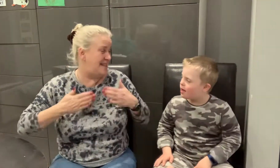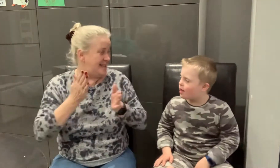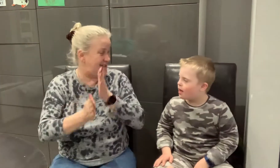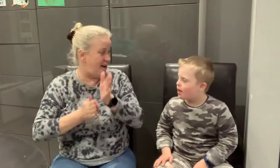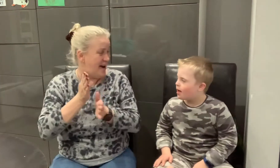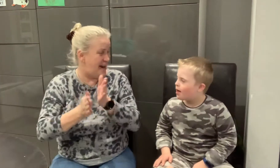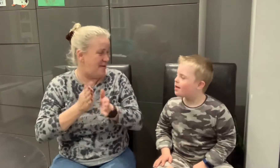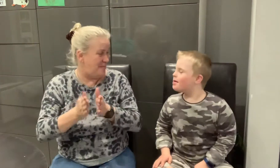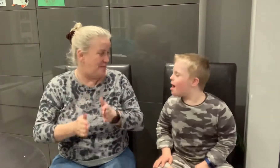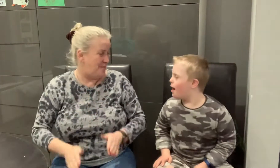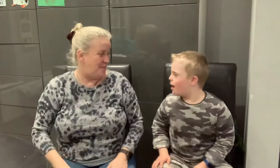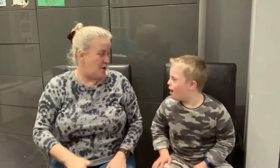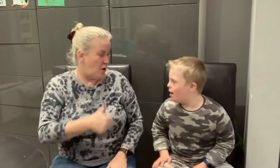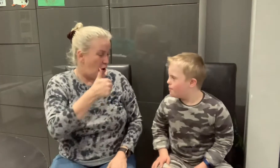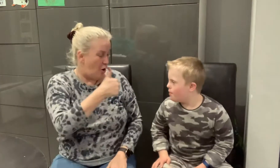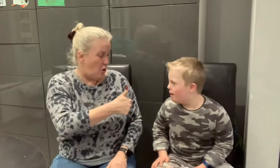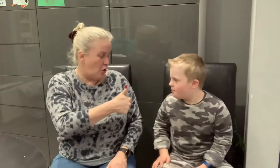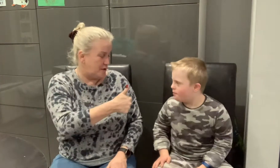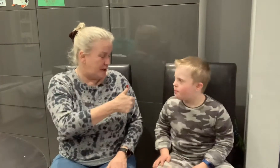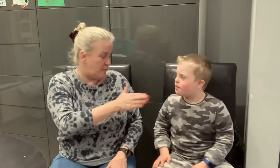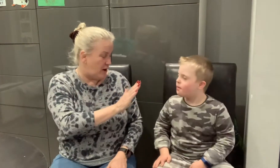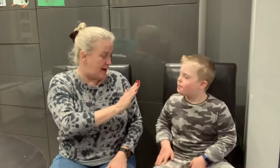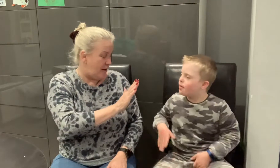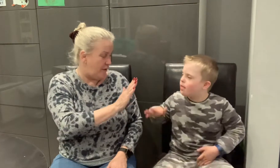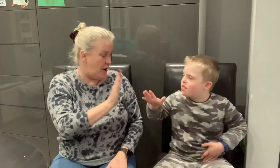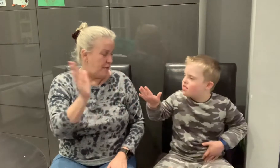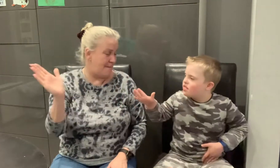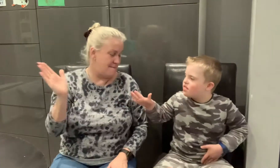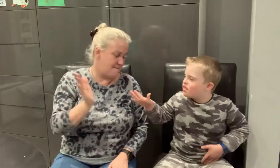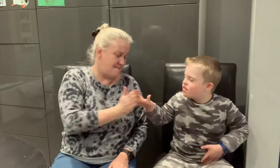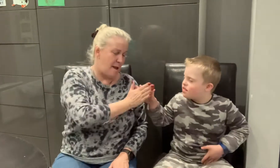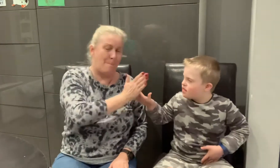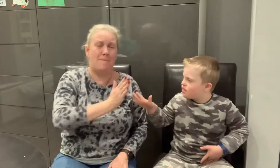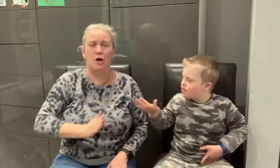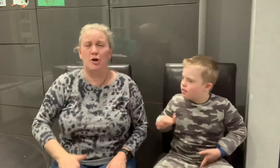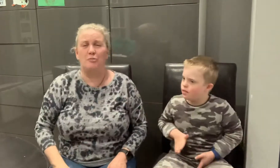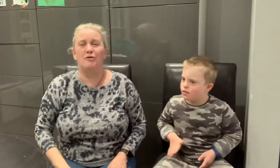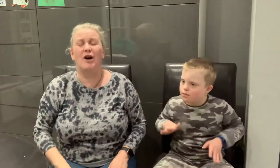to sign yeah awesome right high five boom right